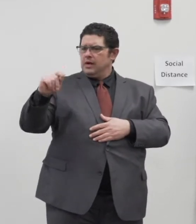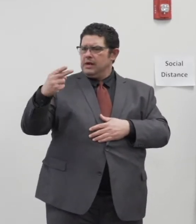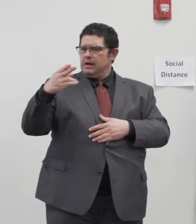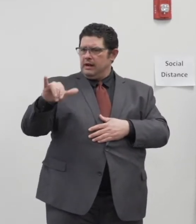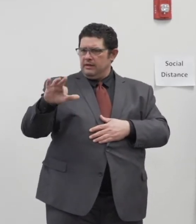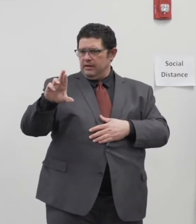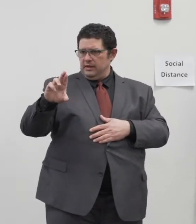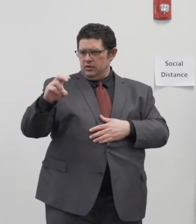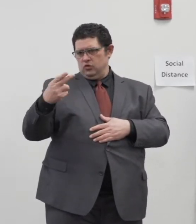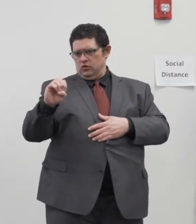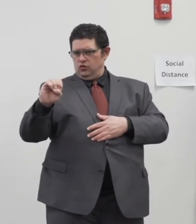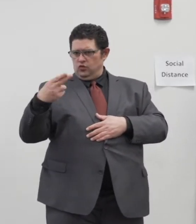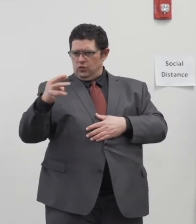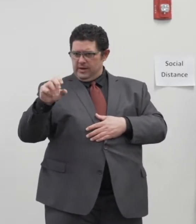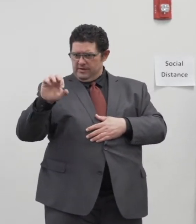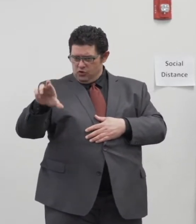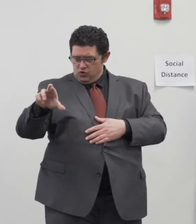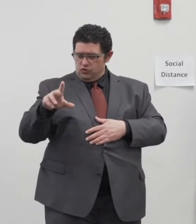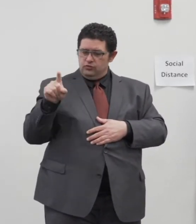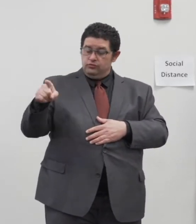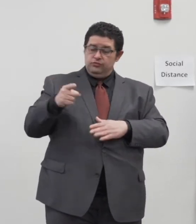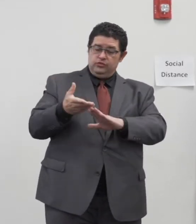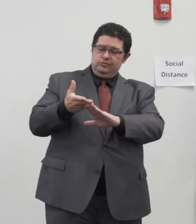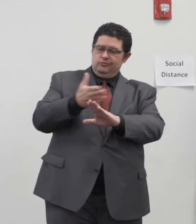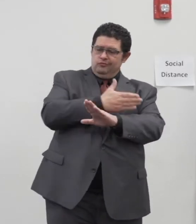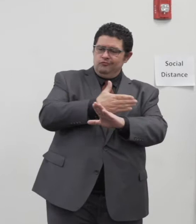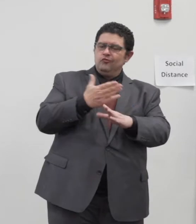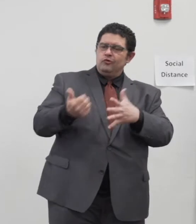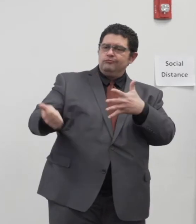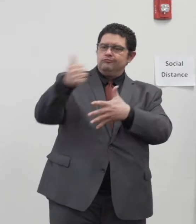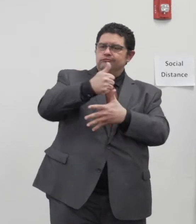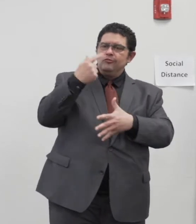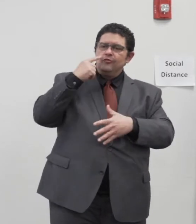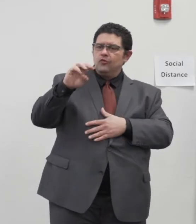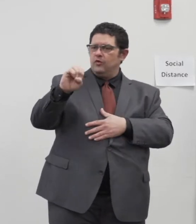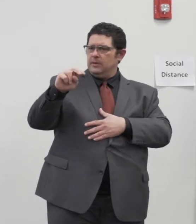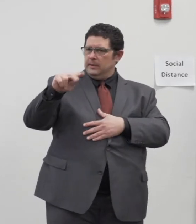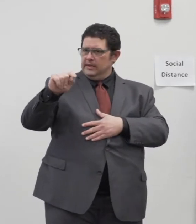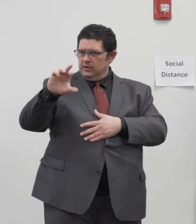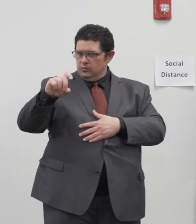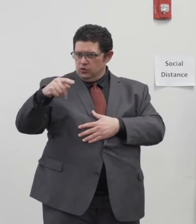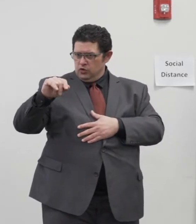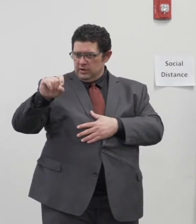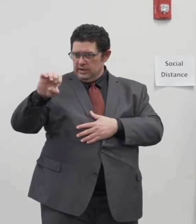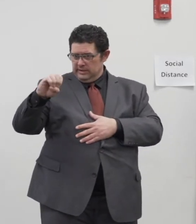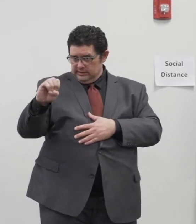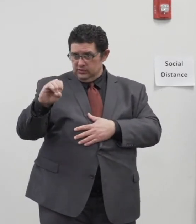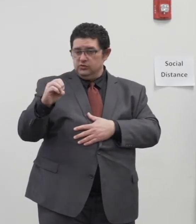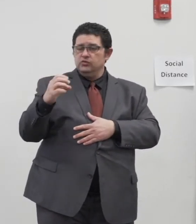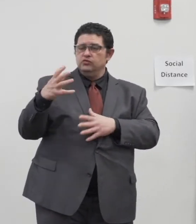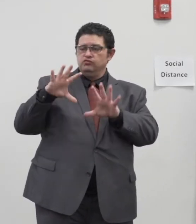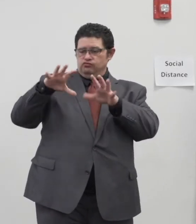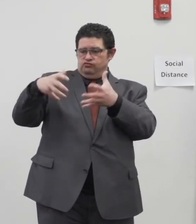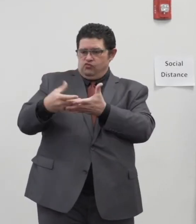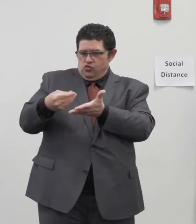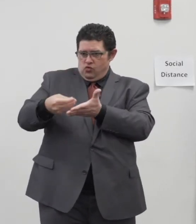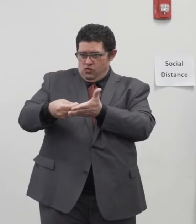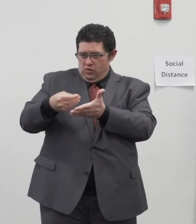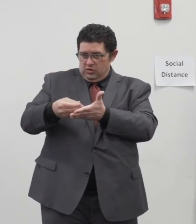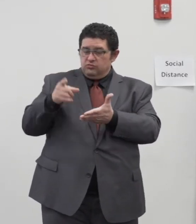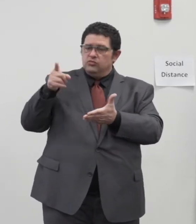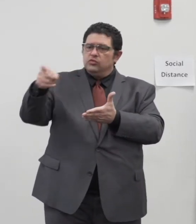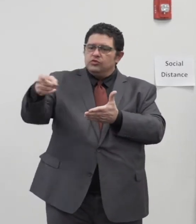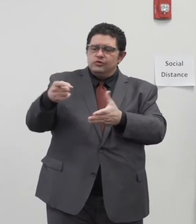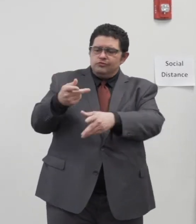a former Chief Compliance Officer for Enterprise Holdings. Kathy will be responsible for the compliance part of our County